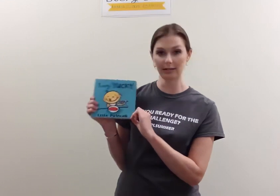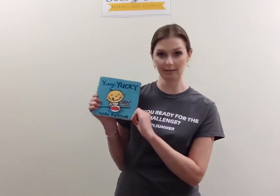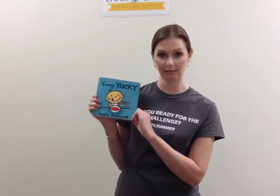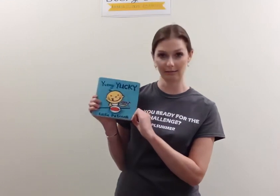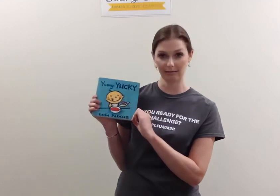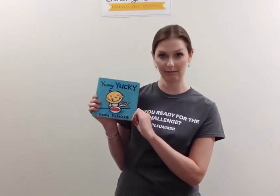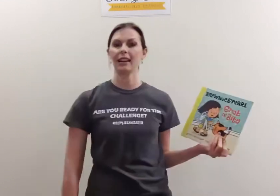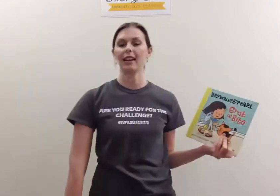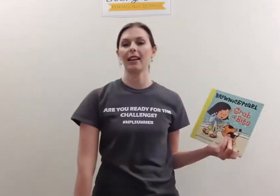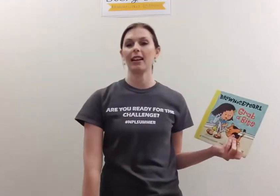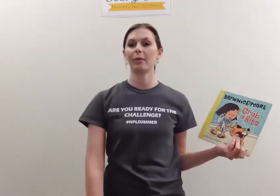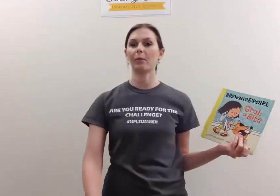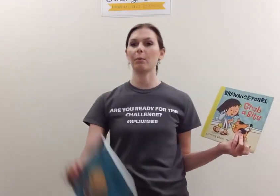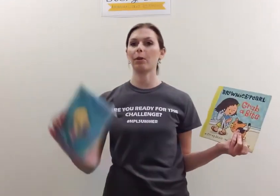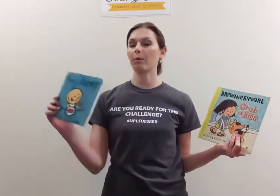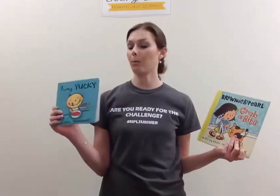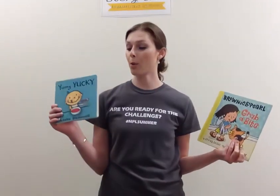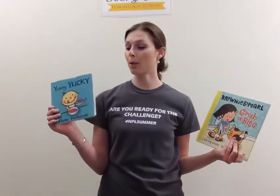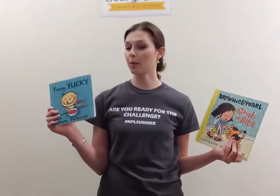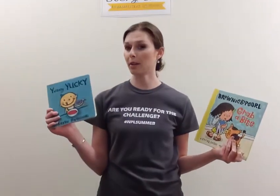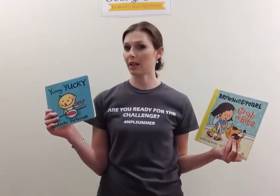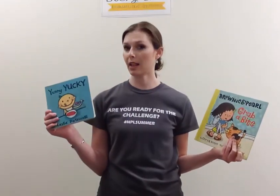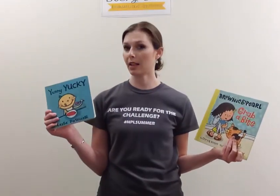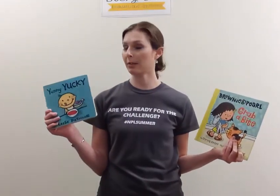And for board book time